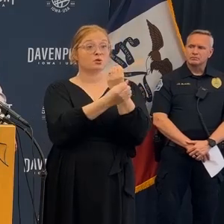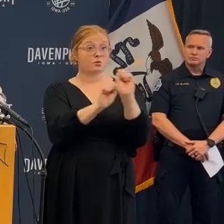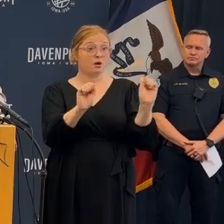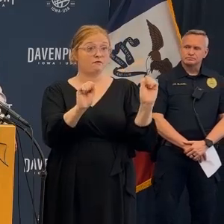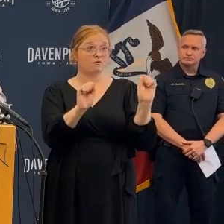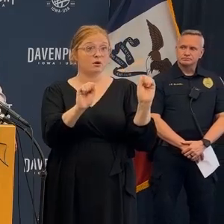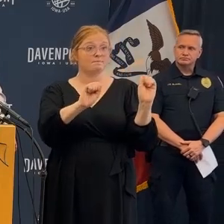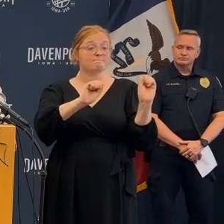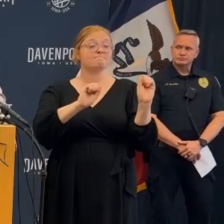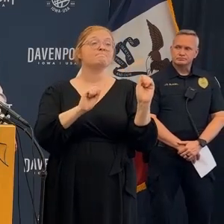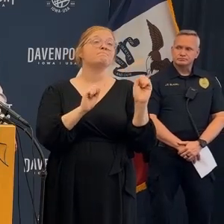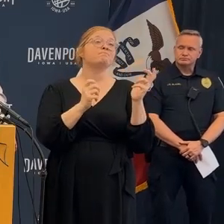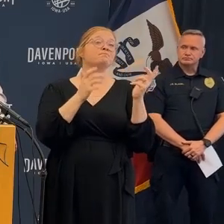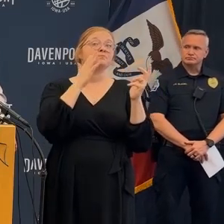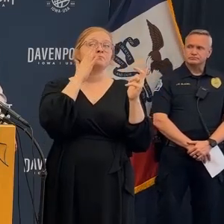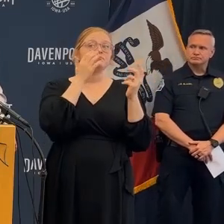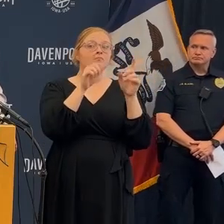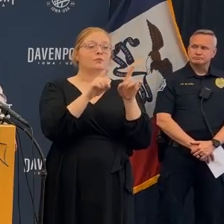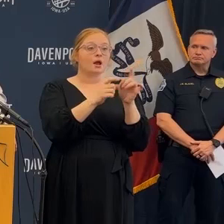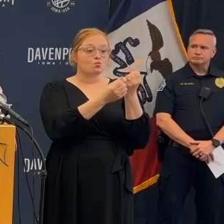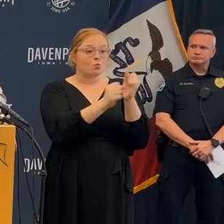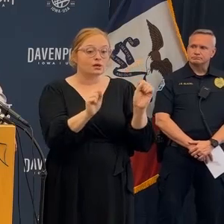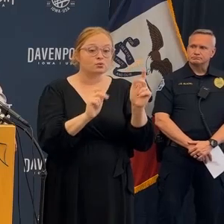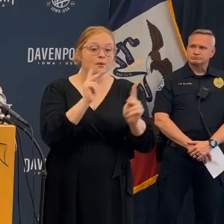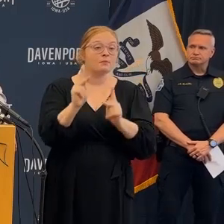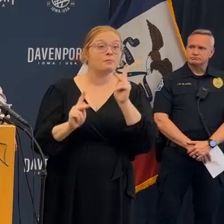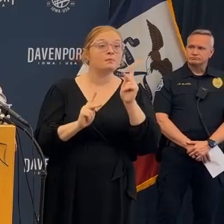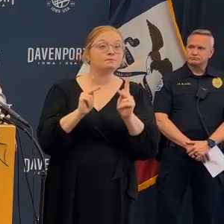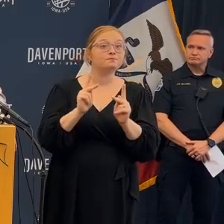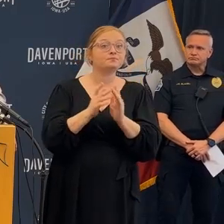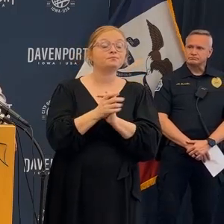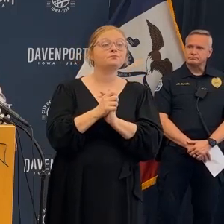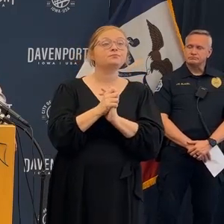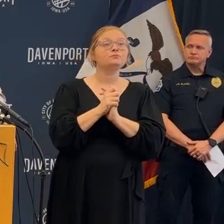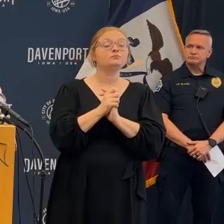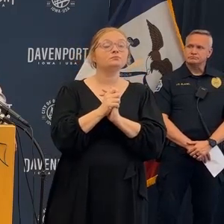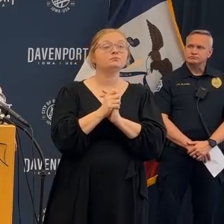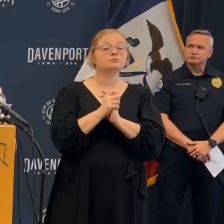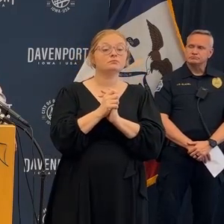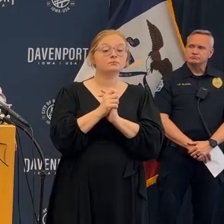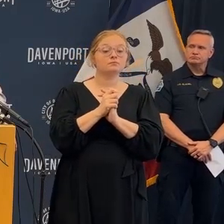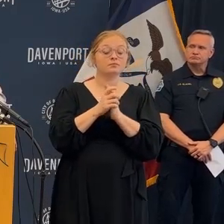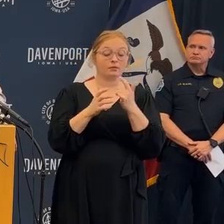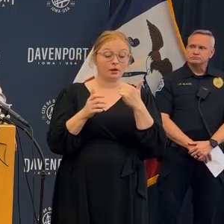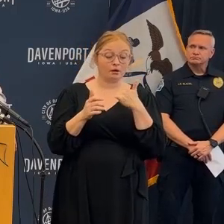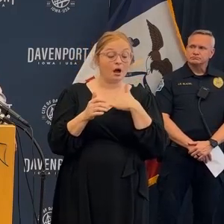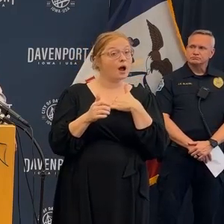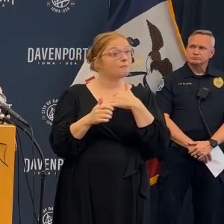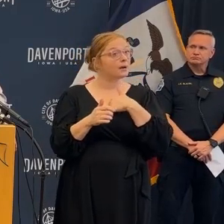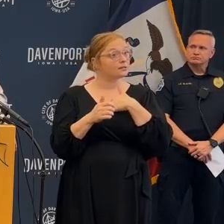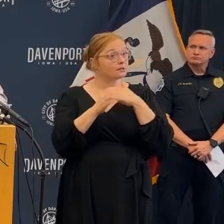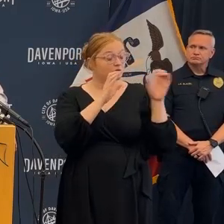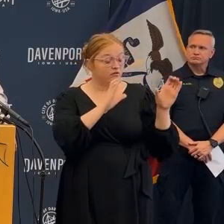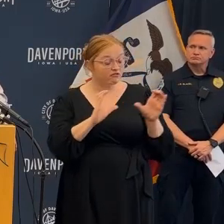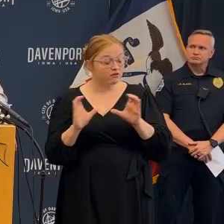engineering advice on the site during the recovery and rescue.